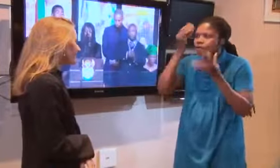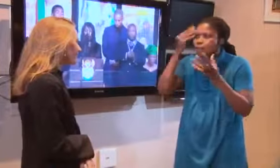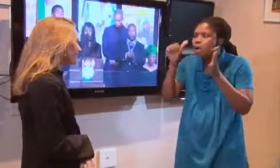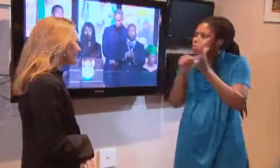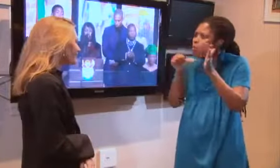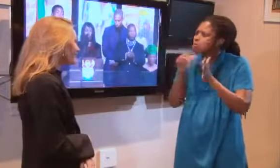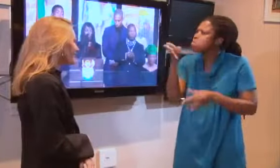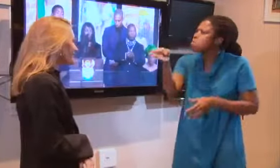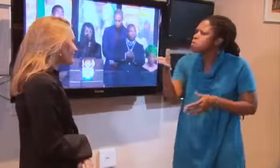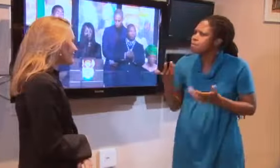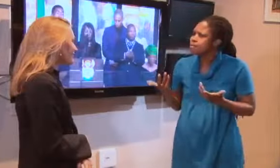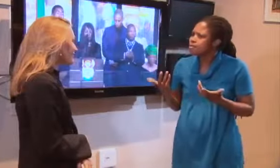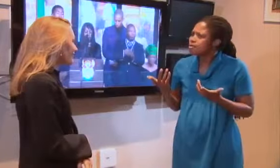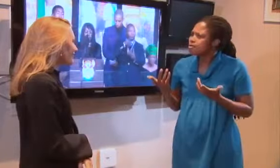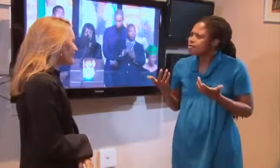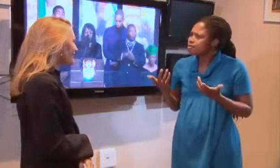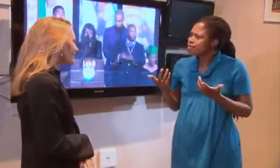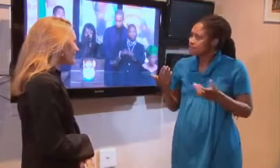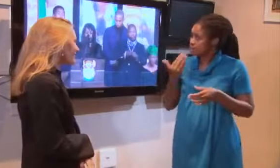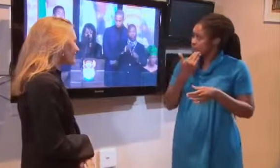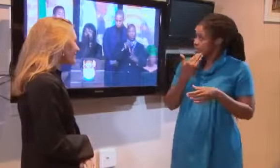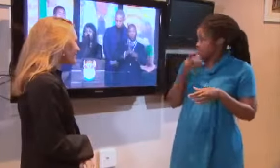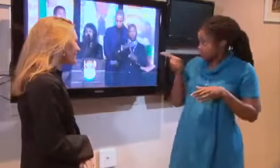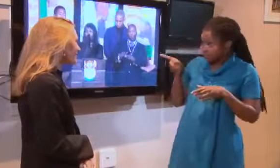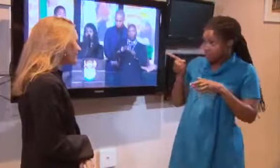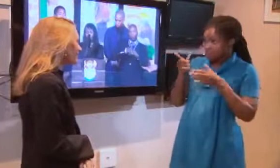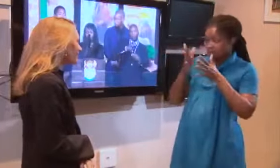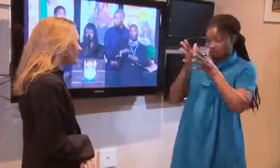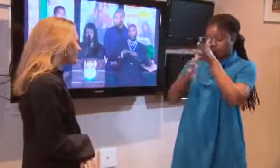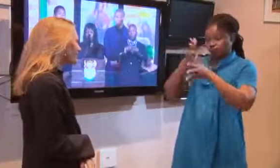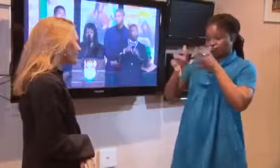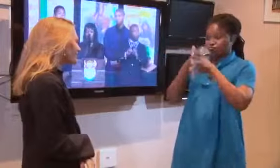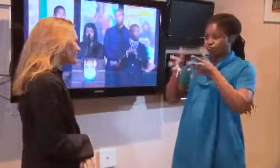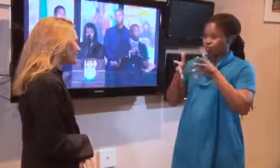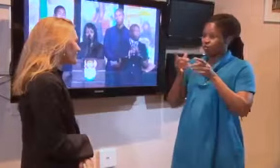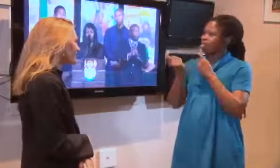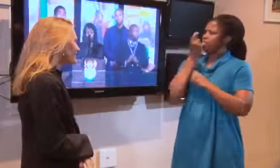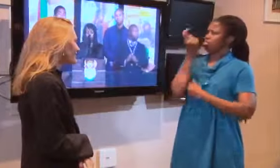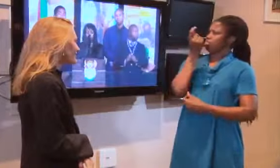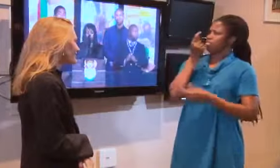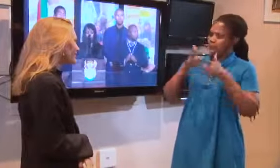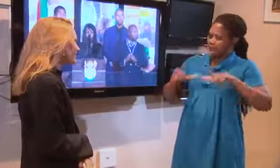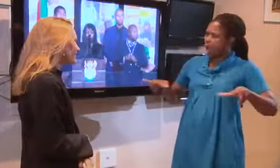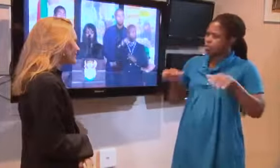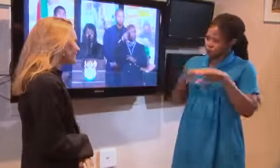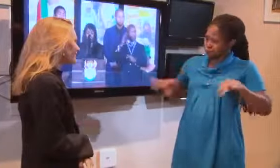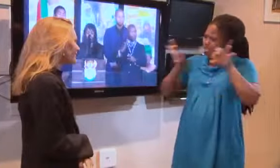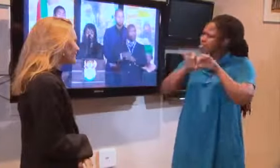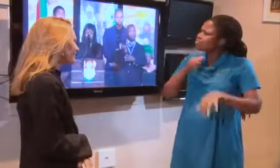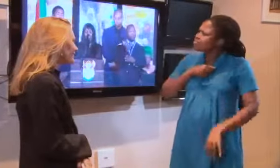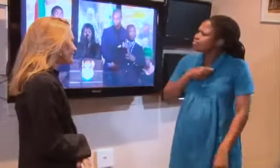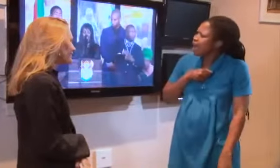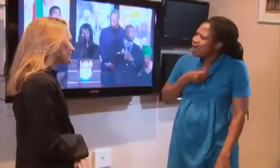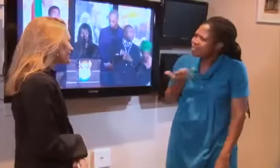saying? It's such information important for us. So, not understanding, I mean, it's like a